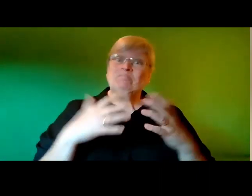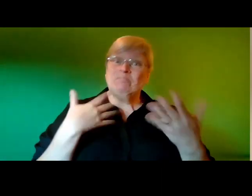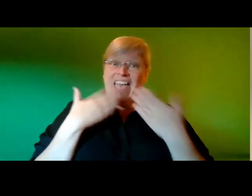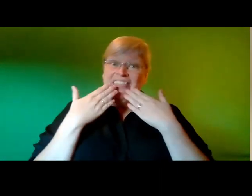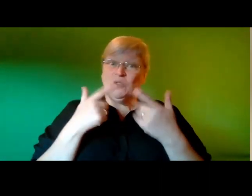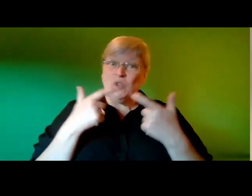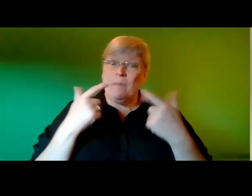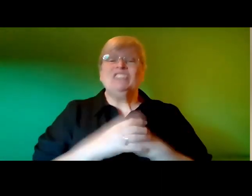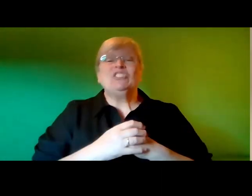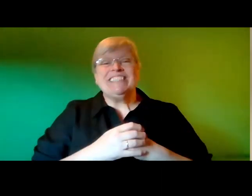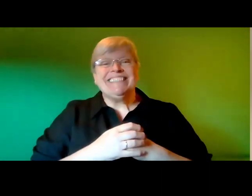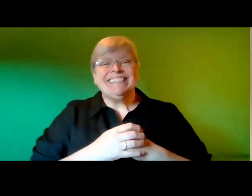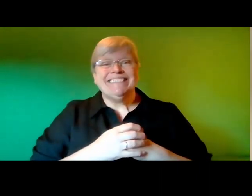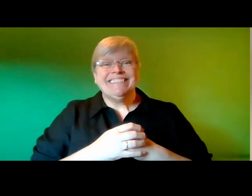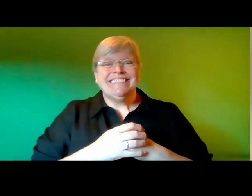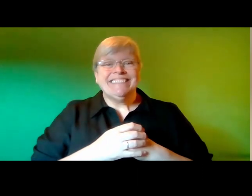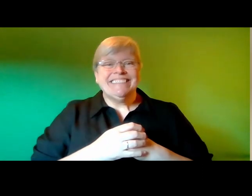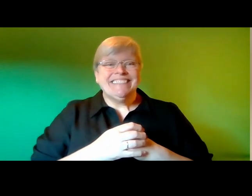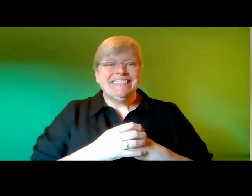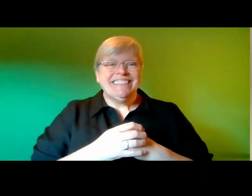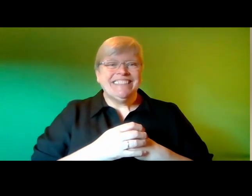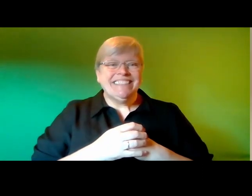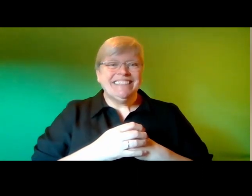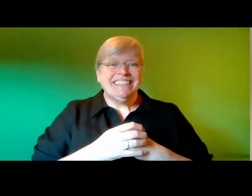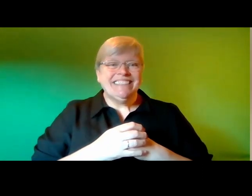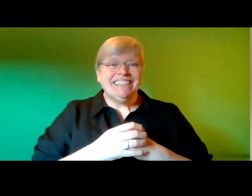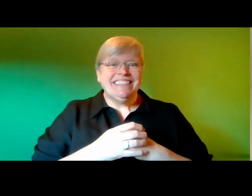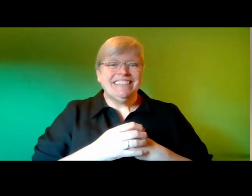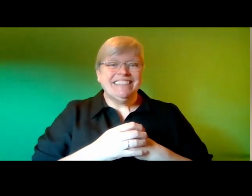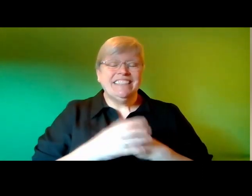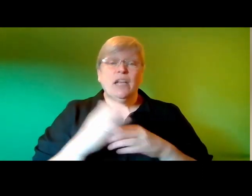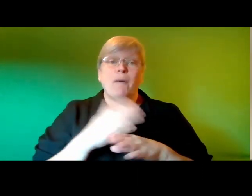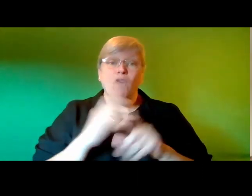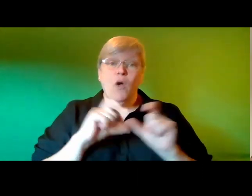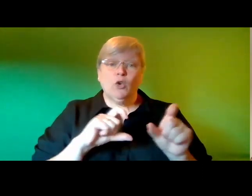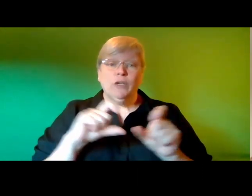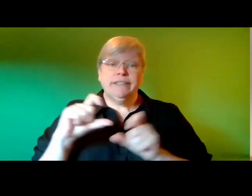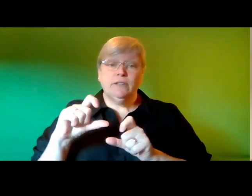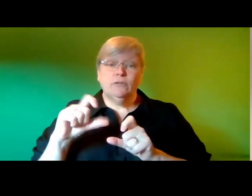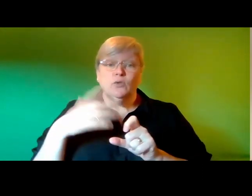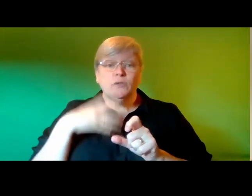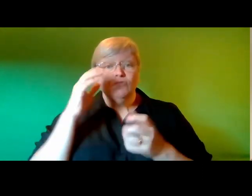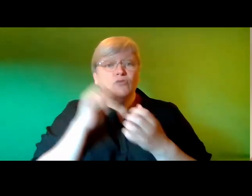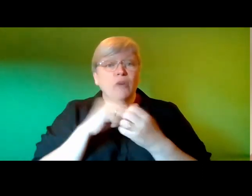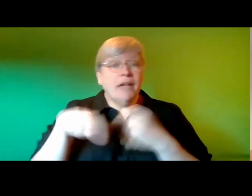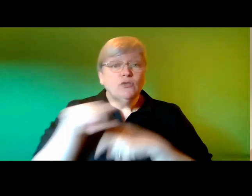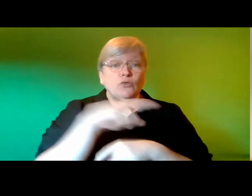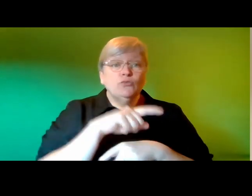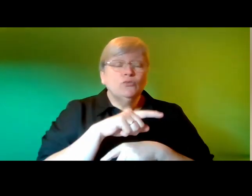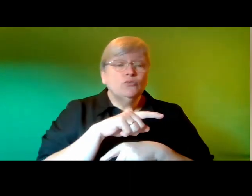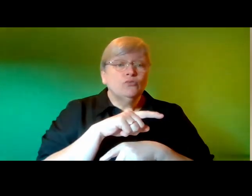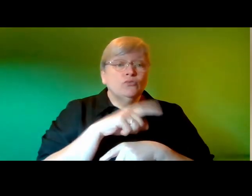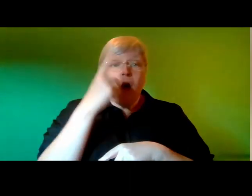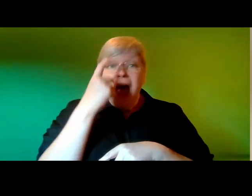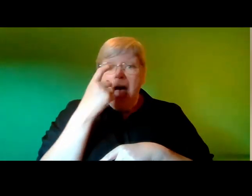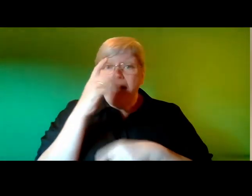much um with that um so um just before i carry on as well um just to remind you that um everyone can